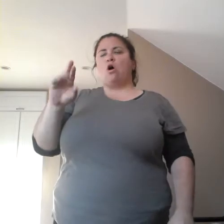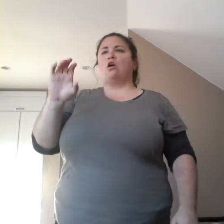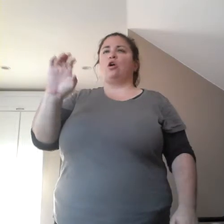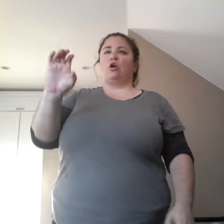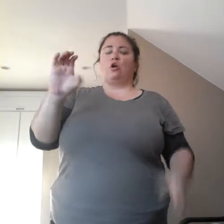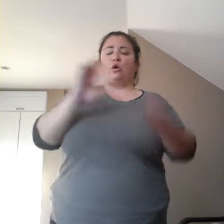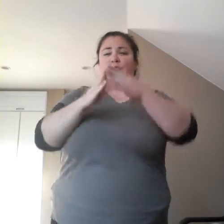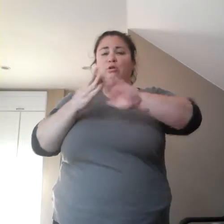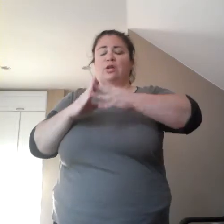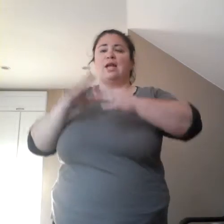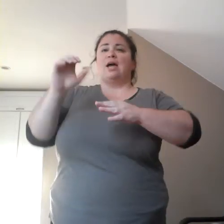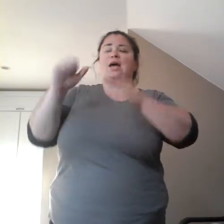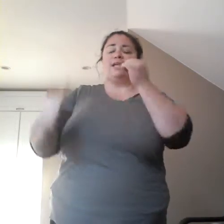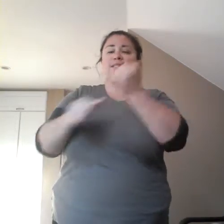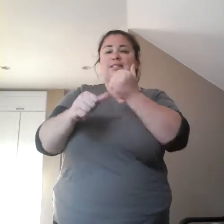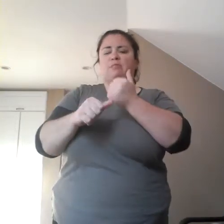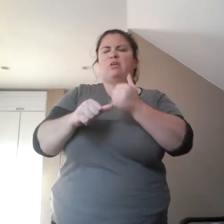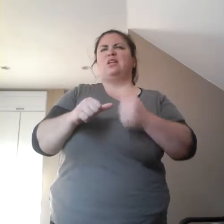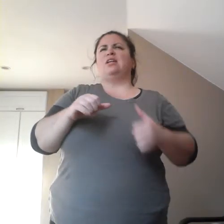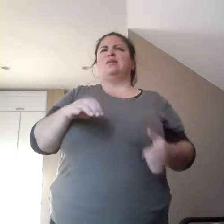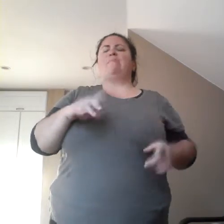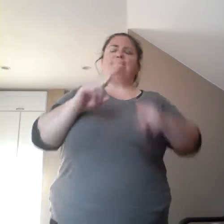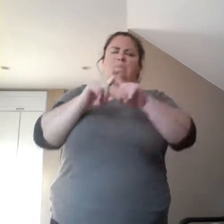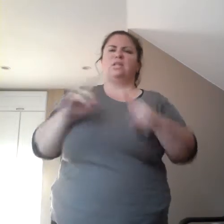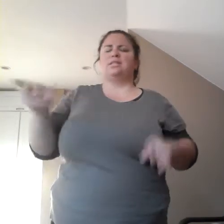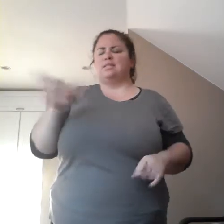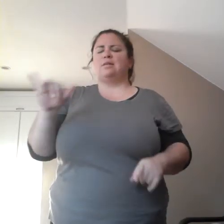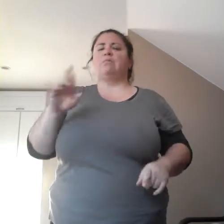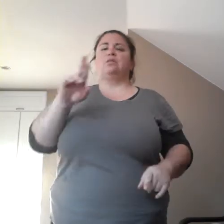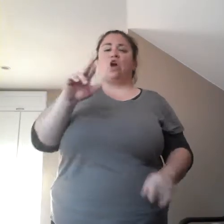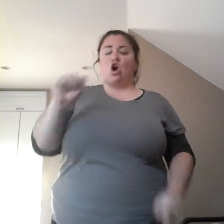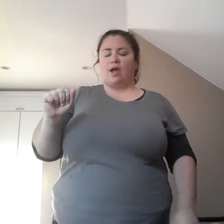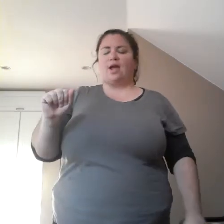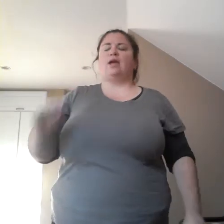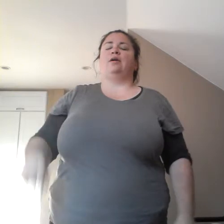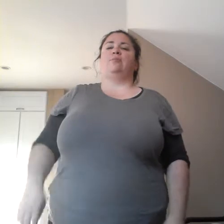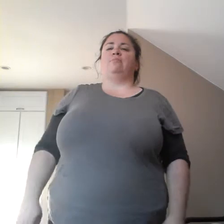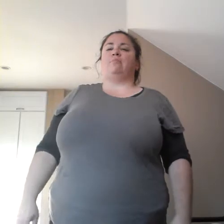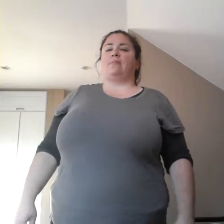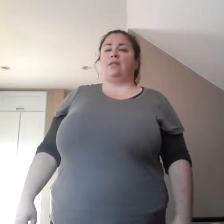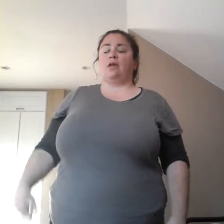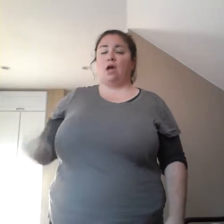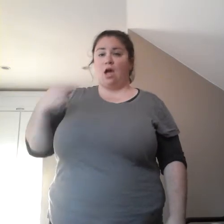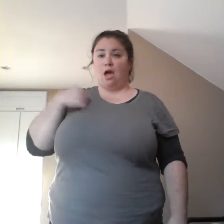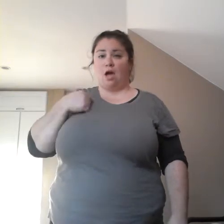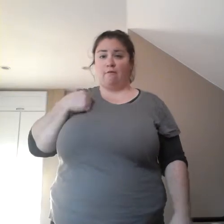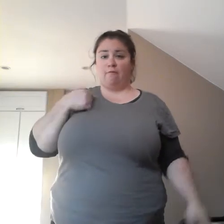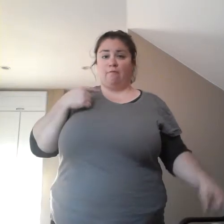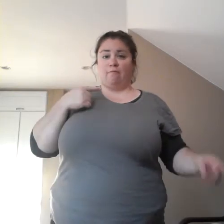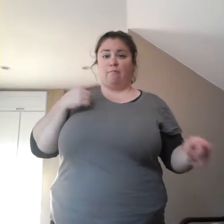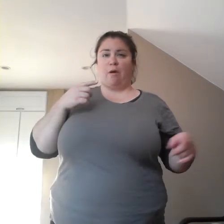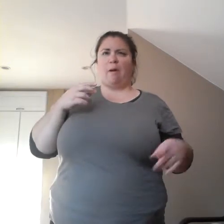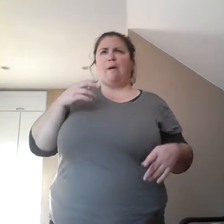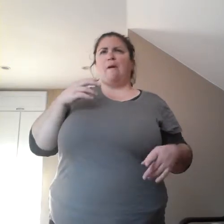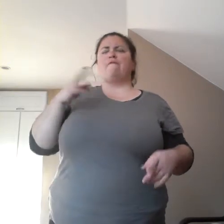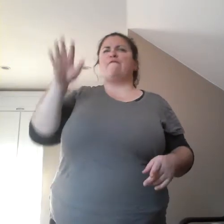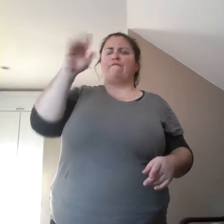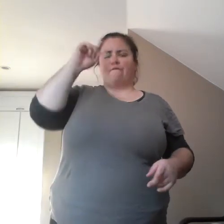But essentially we do the same things as an RA. I've been doing it for about two years now, a little over two years.